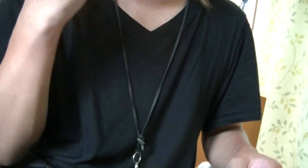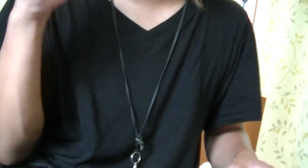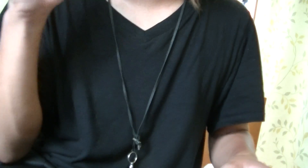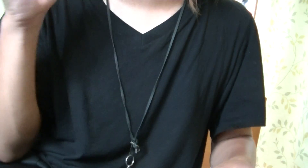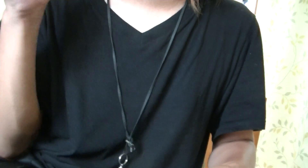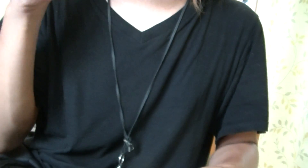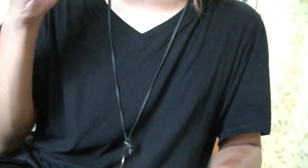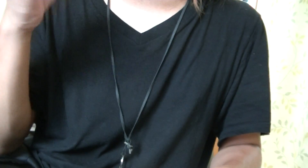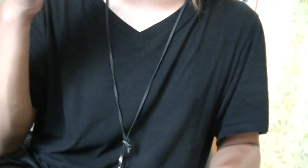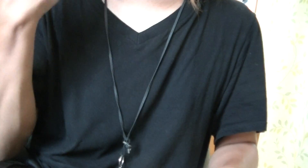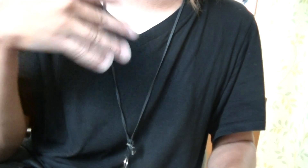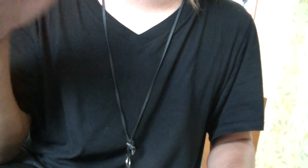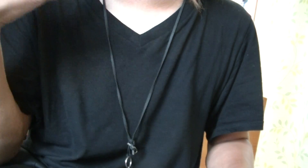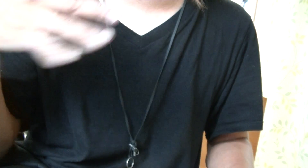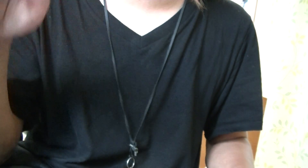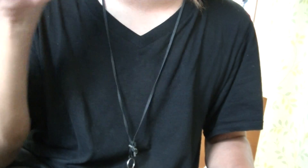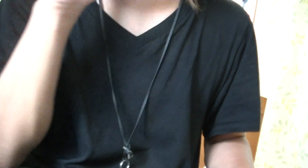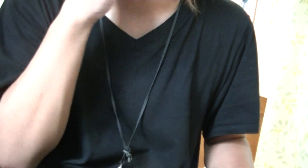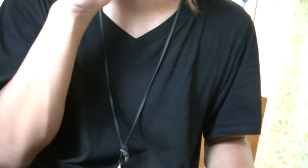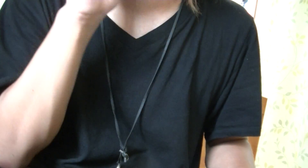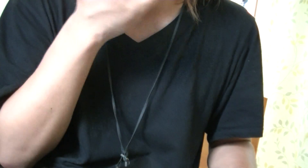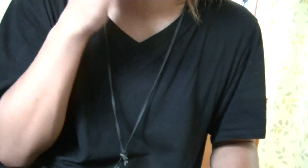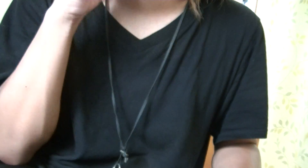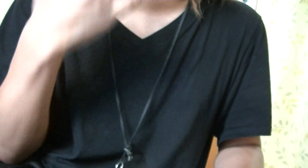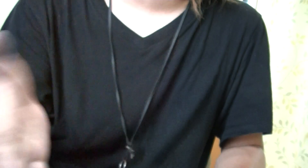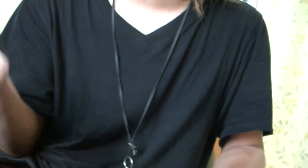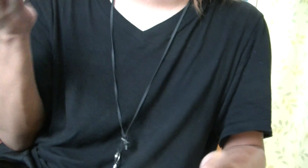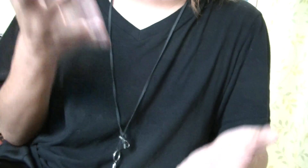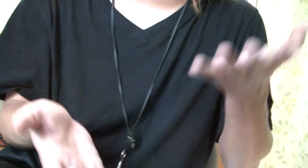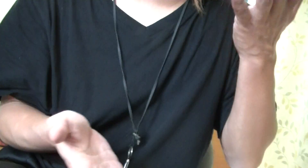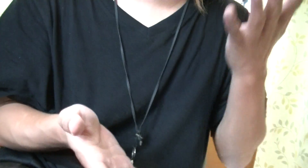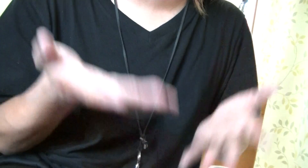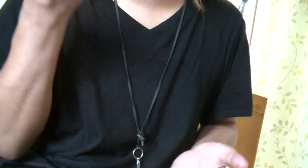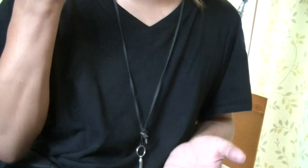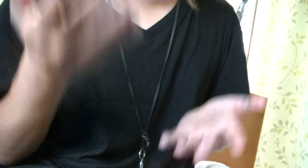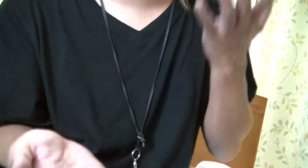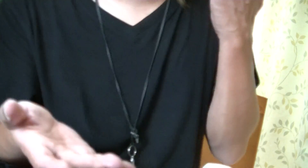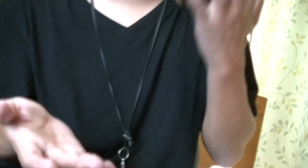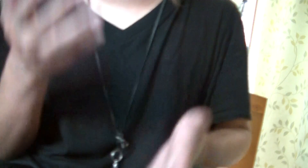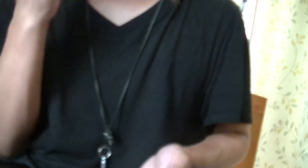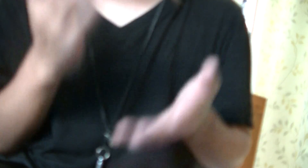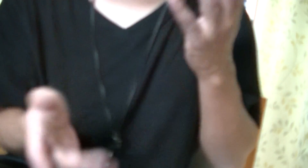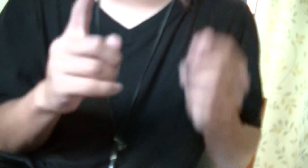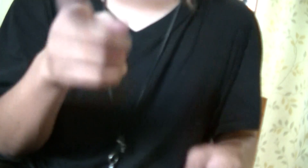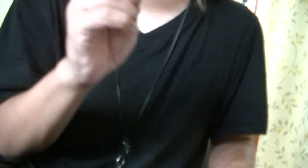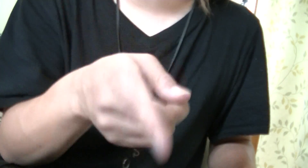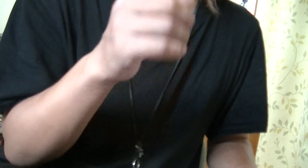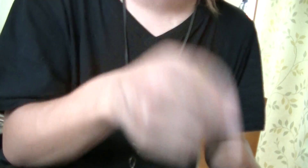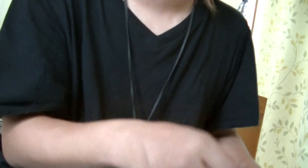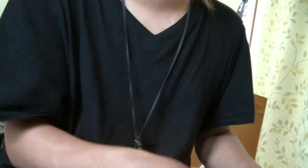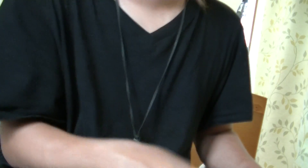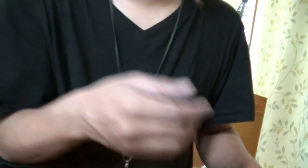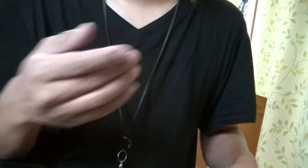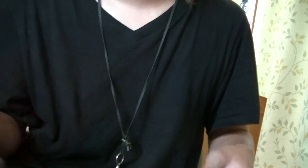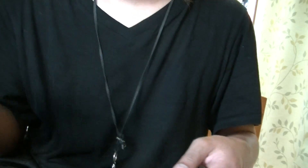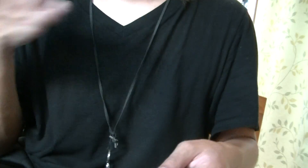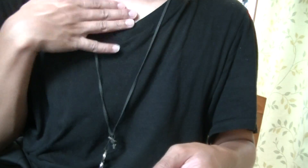in my life, It wasn't enough I'm like, fuck you, and I fucked up to say I'm like,